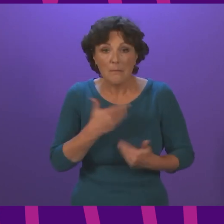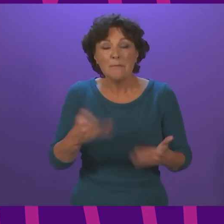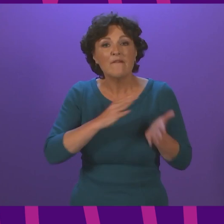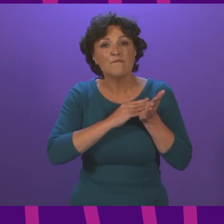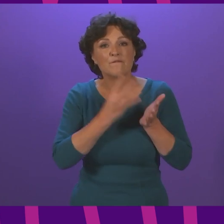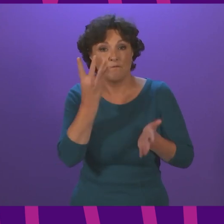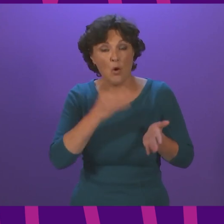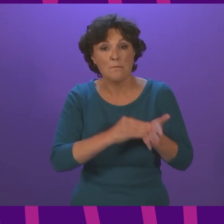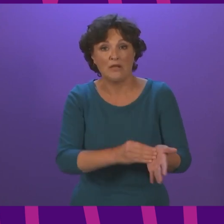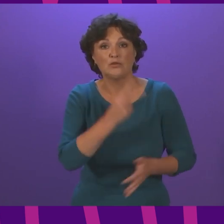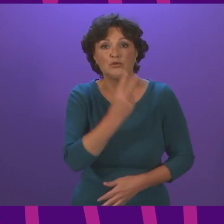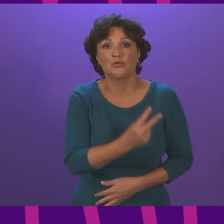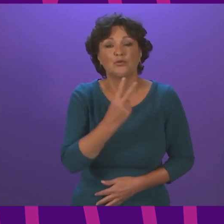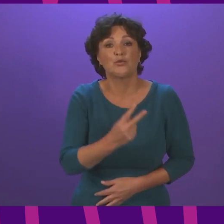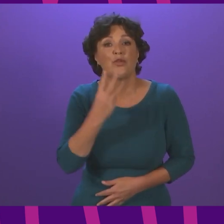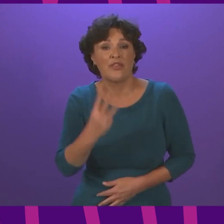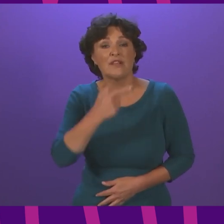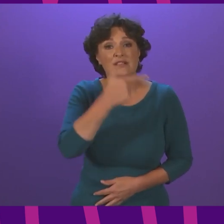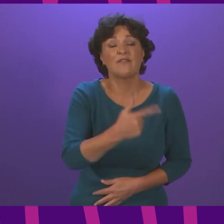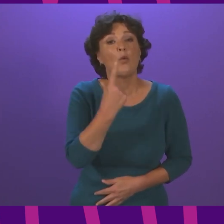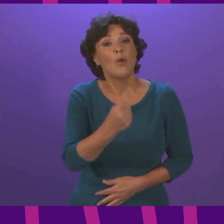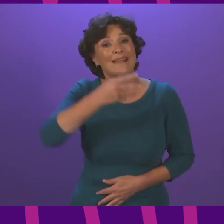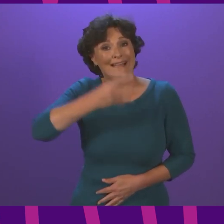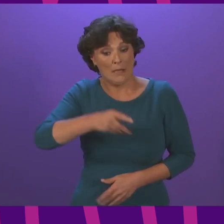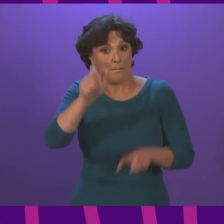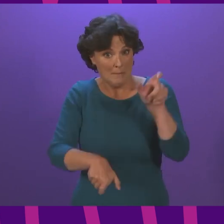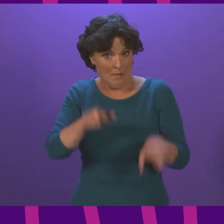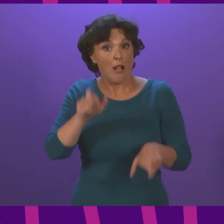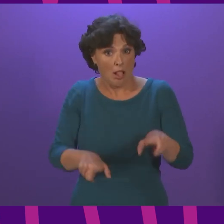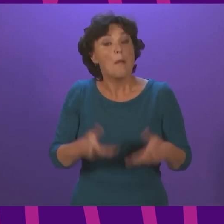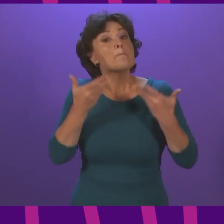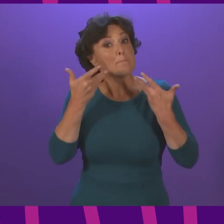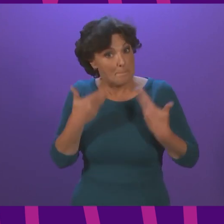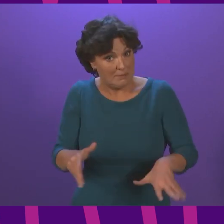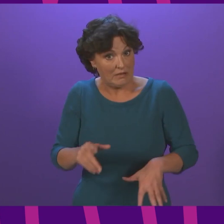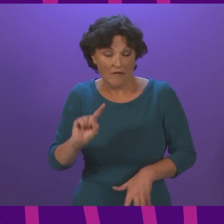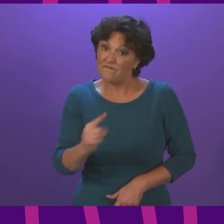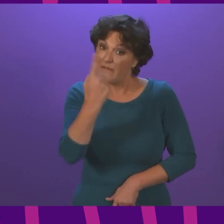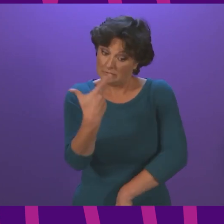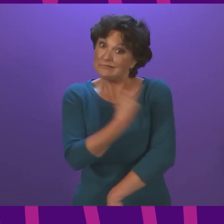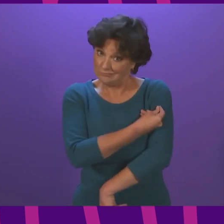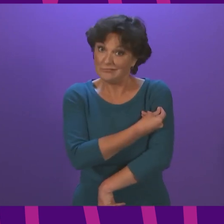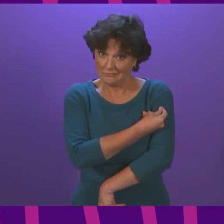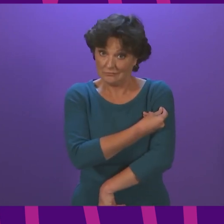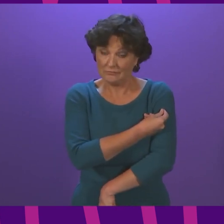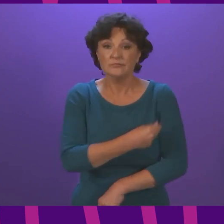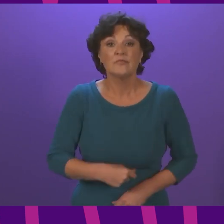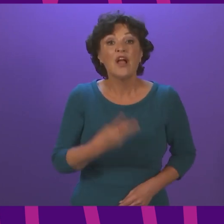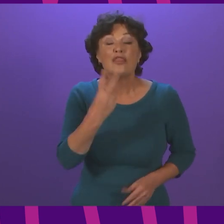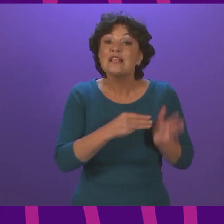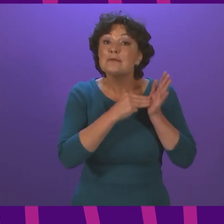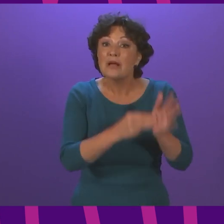,223,719 people have so far received a first dose, and 3